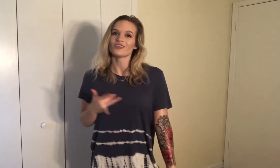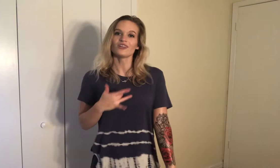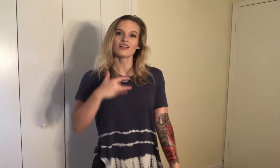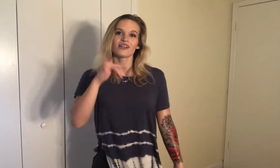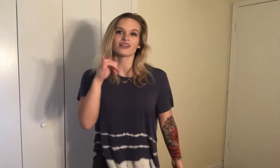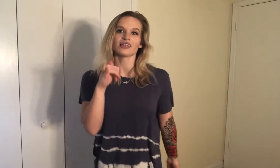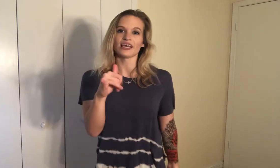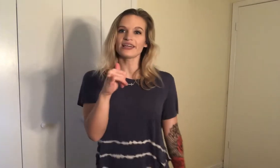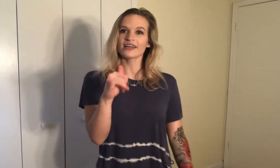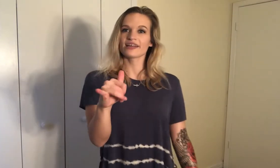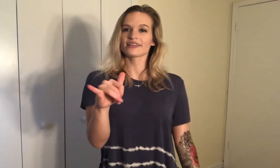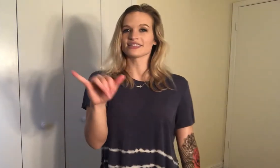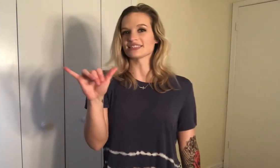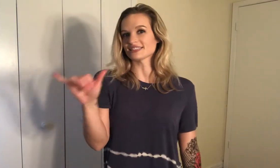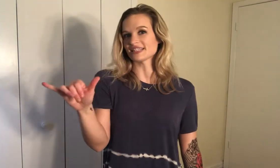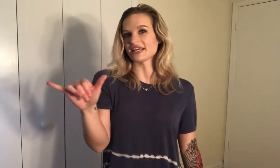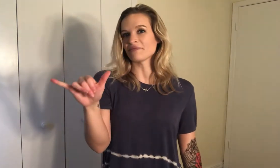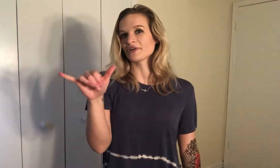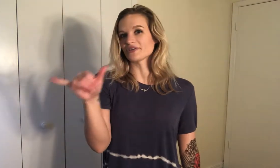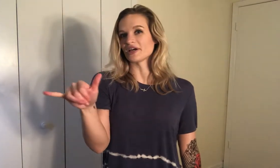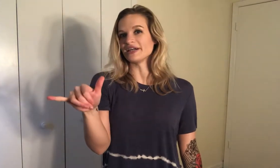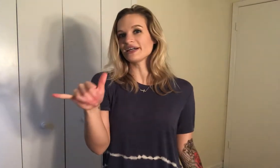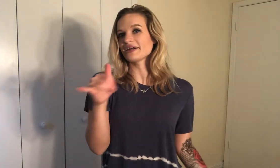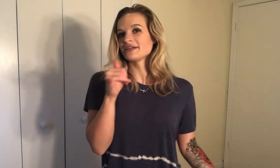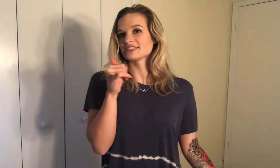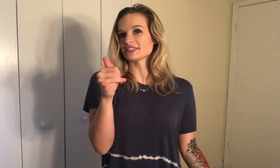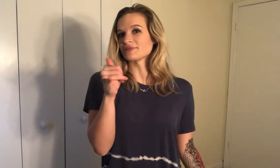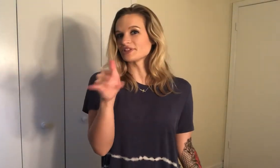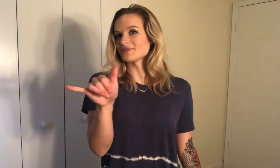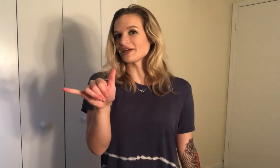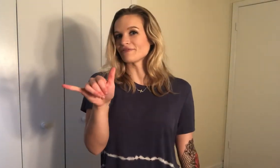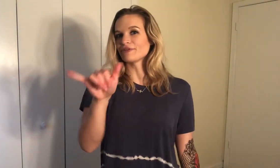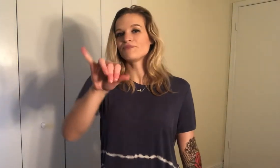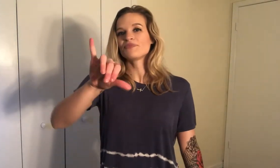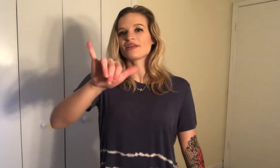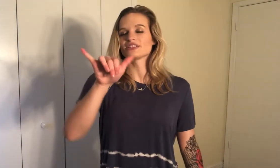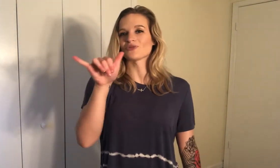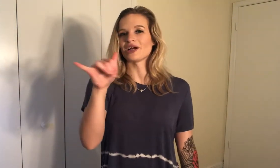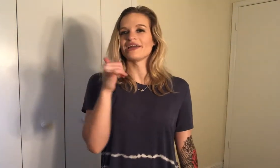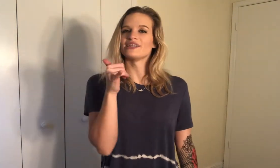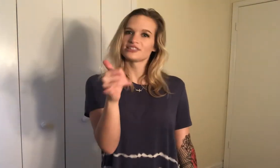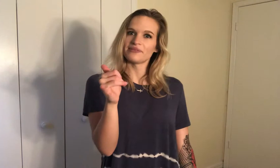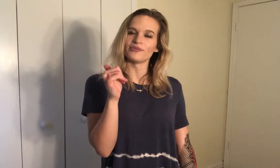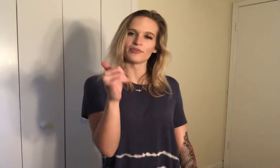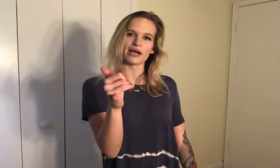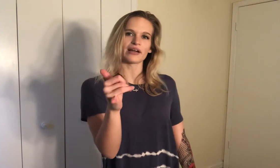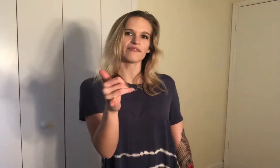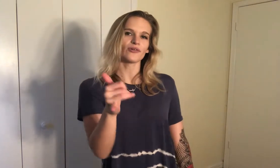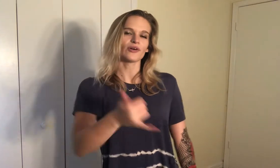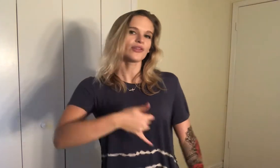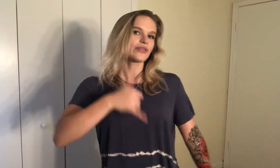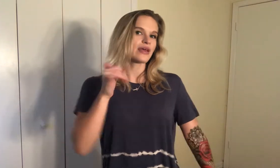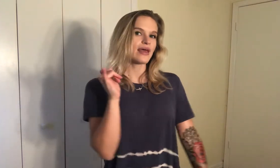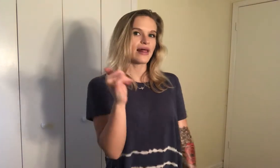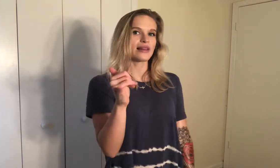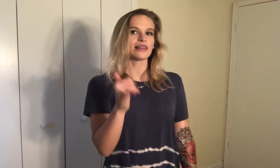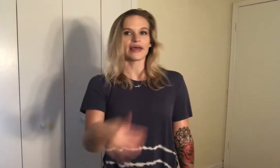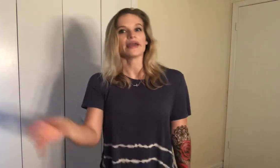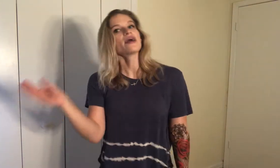like this is same or like similar or whatever it's a y handshape move it back and forth like